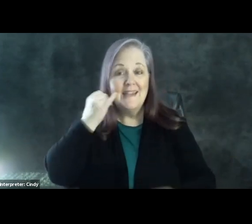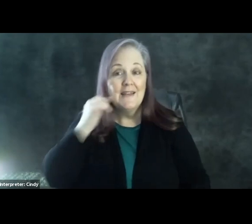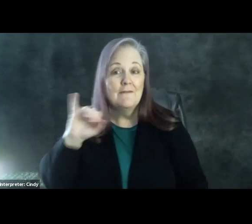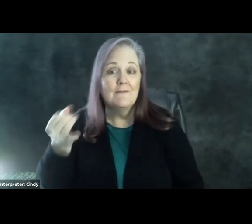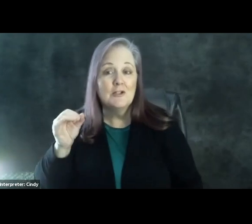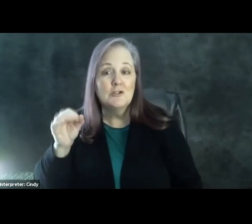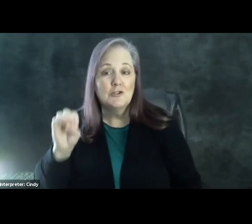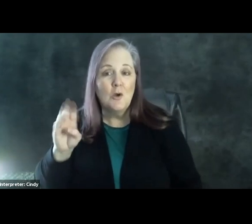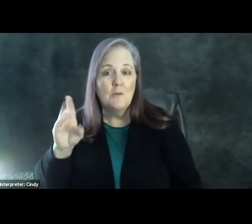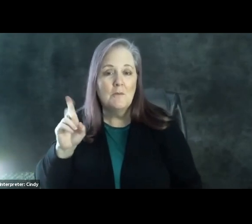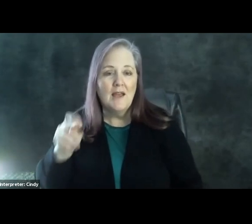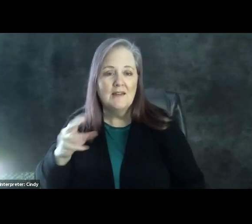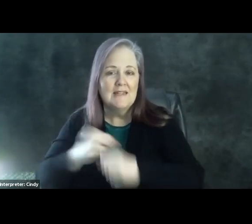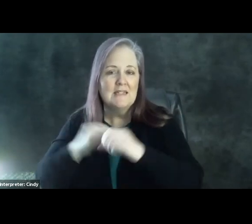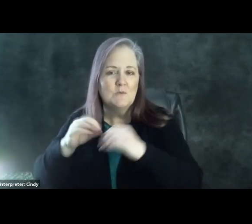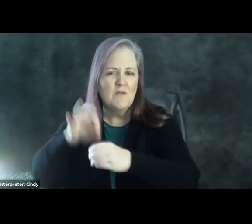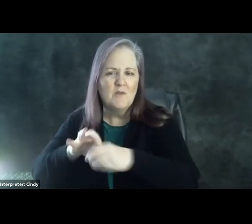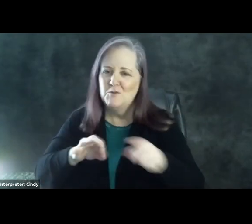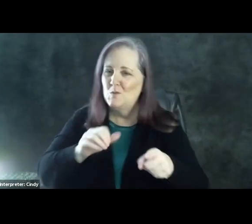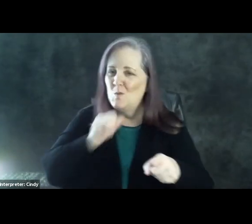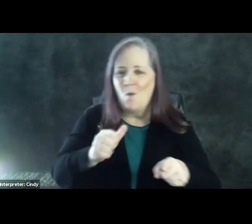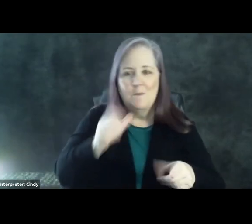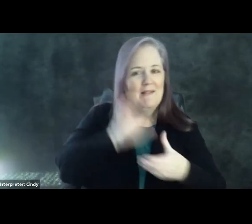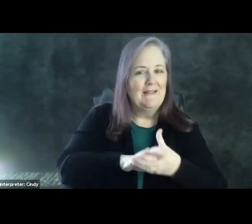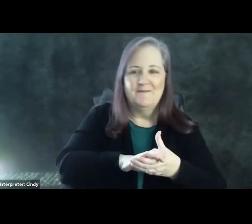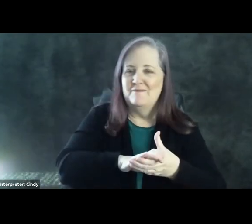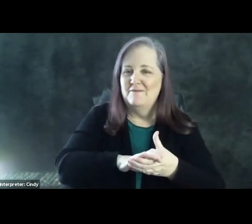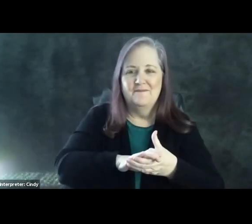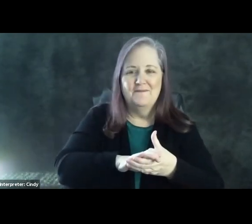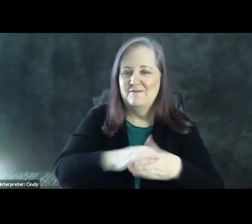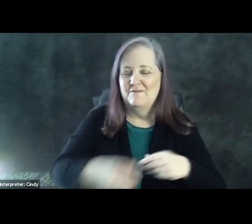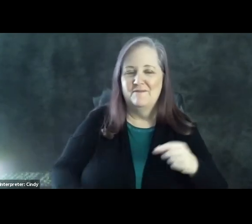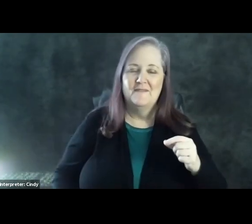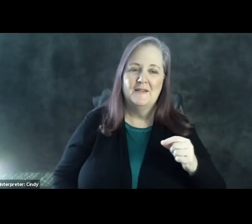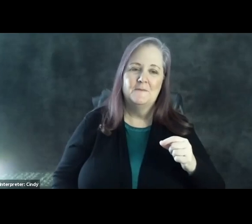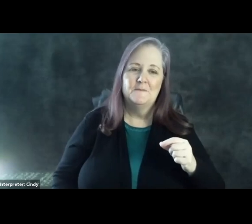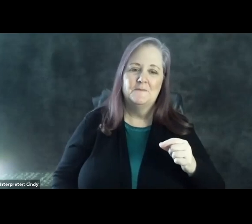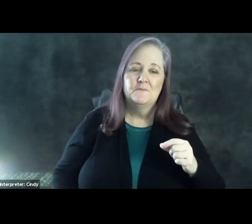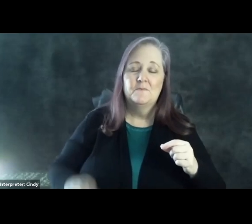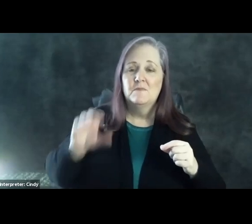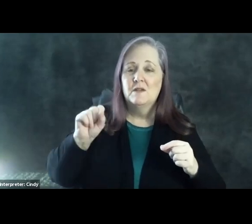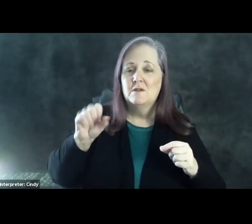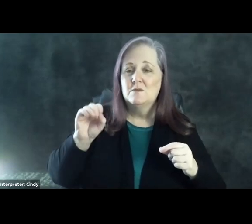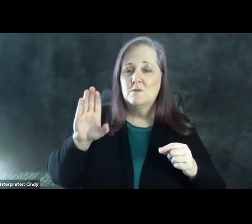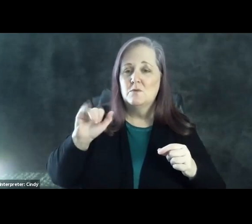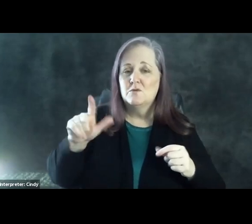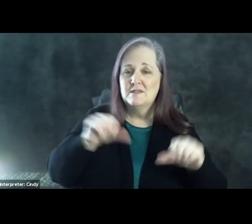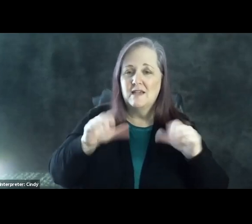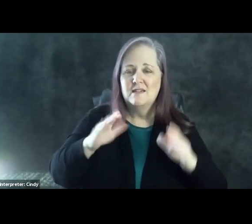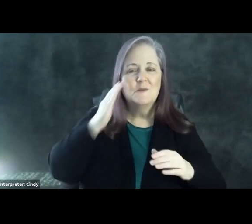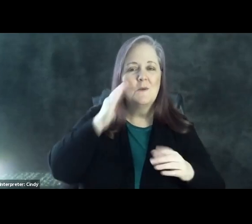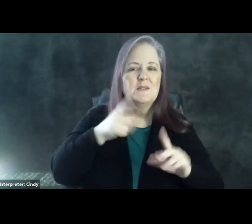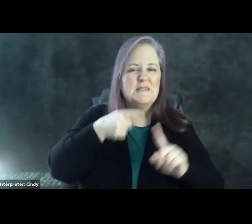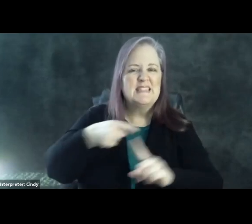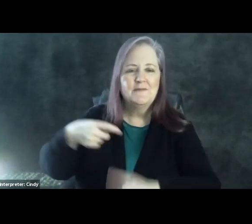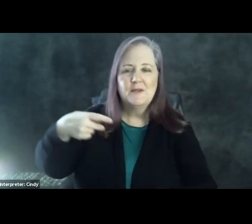votes in reality, you won't believe it, right. So there are social scientists know that there are certain patterns to who is